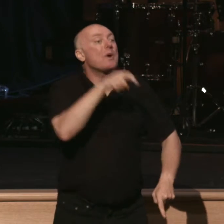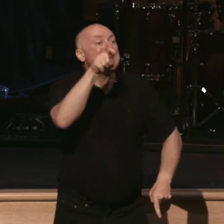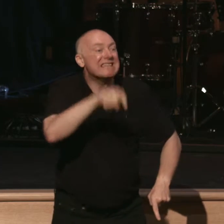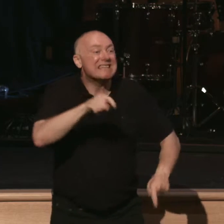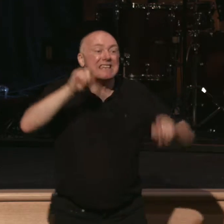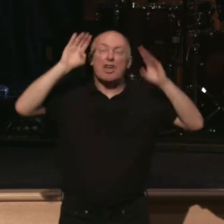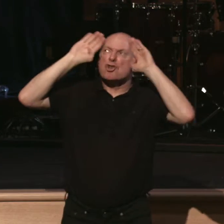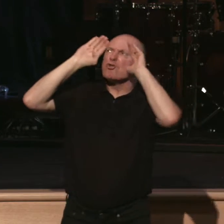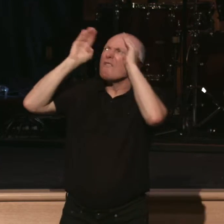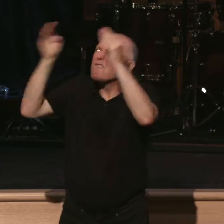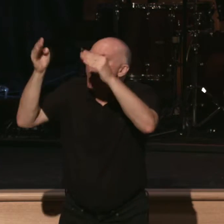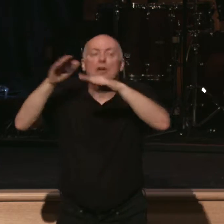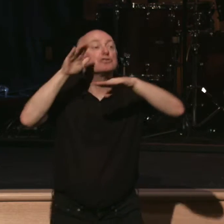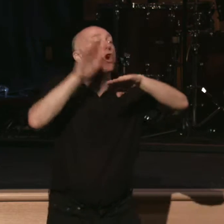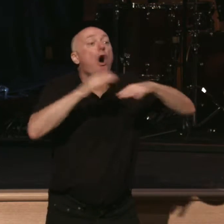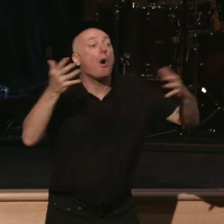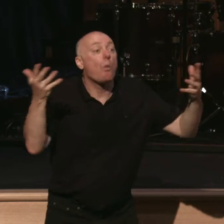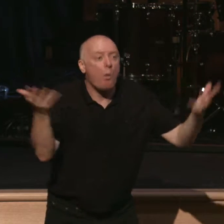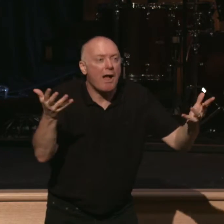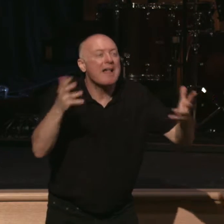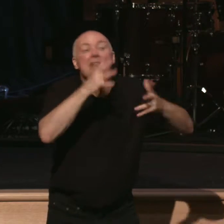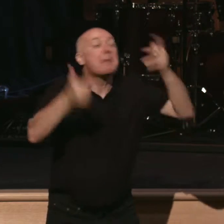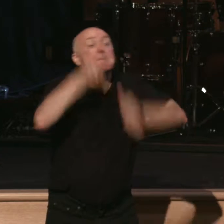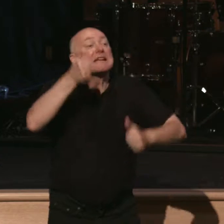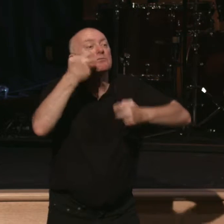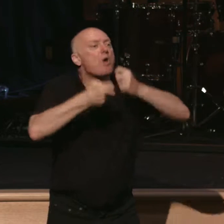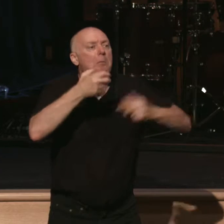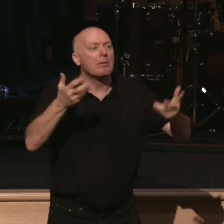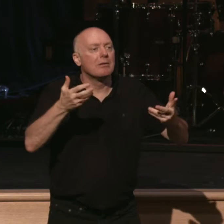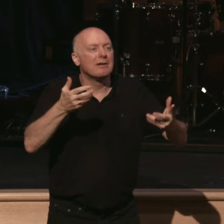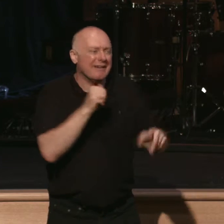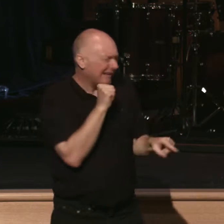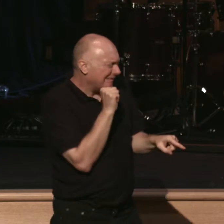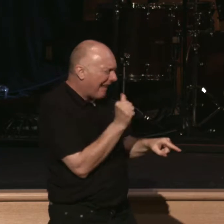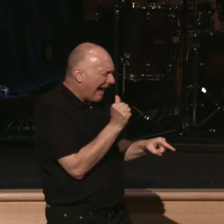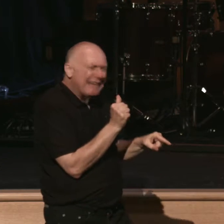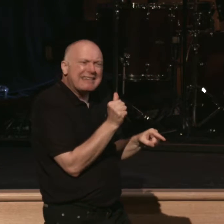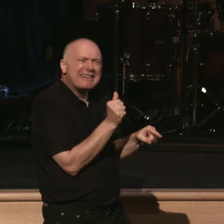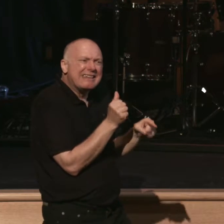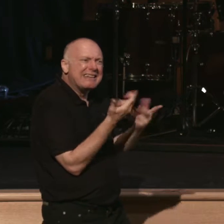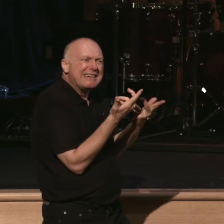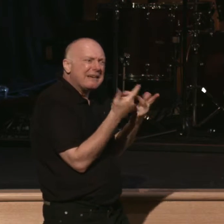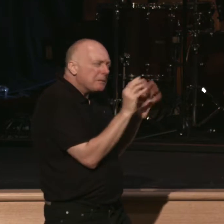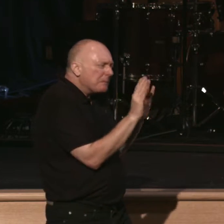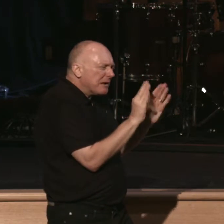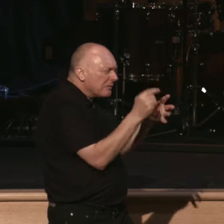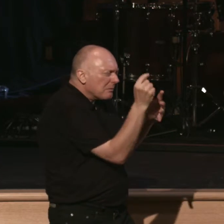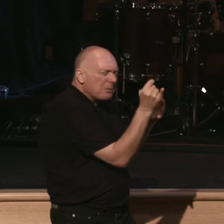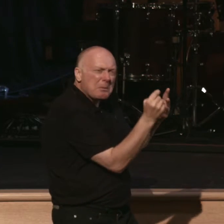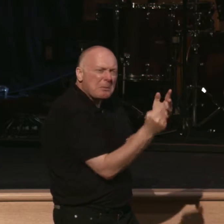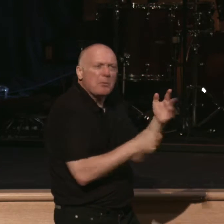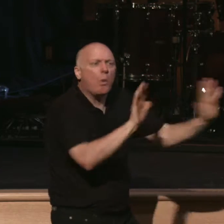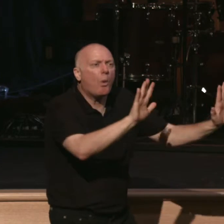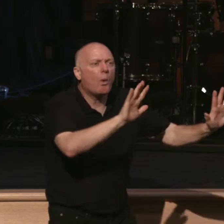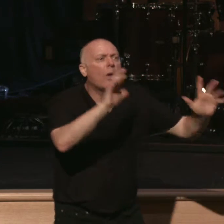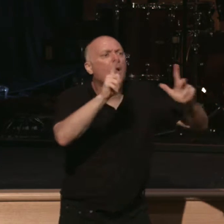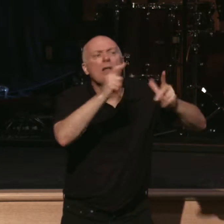in on the biggest problem. Not all of the problems that flow from it. But the biggest problem. And it's the problem